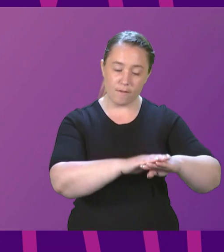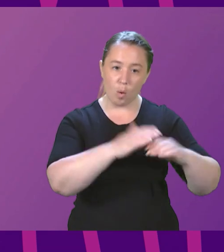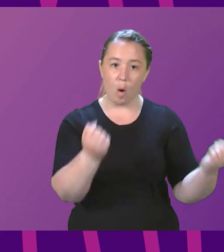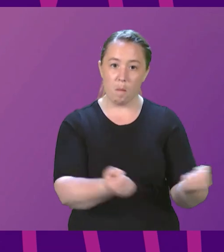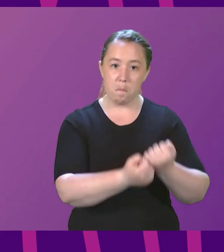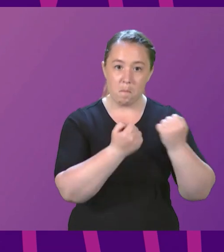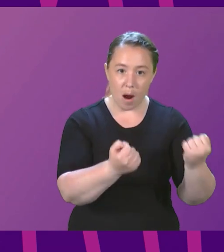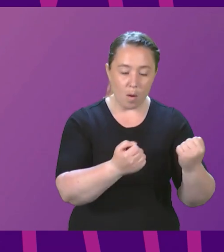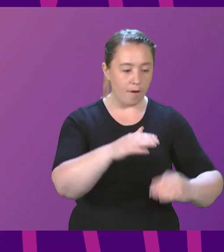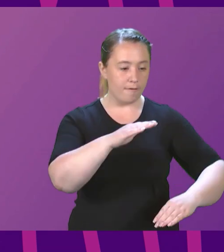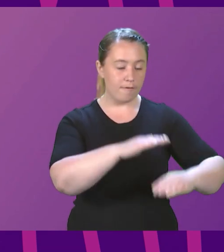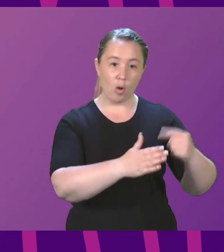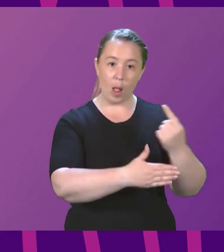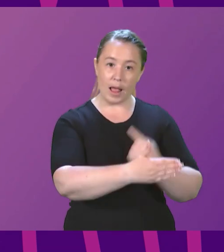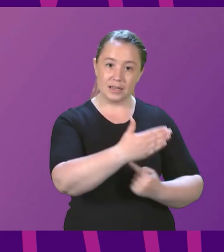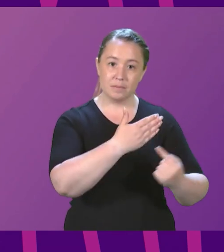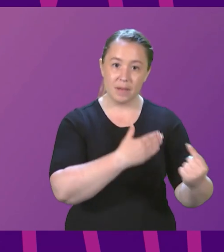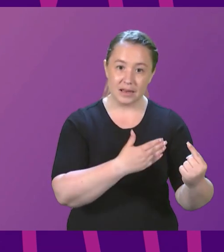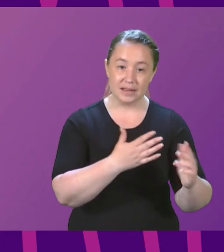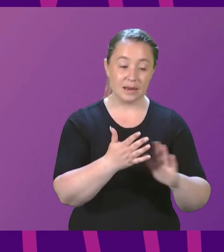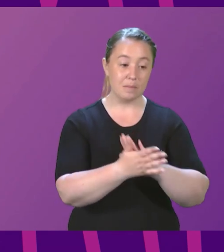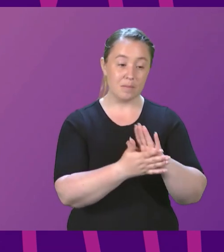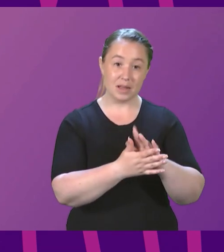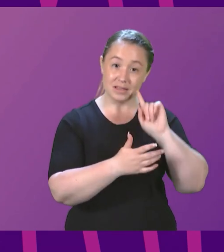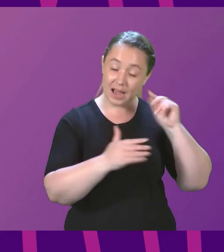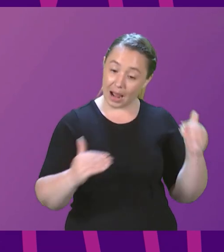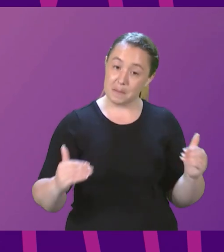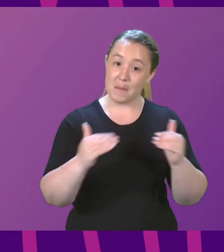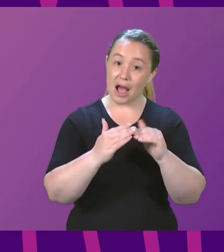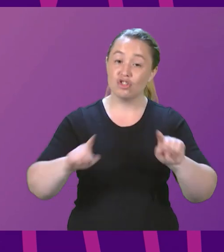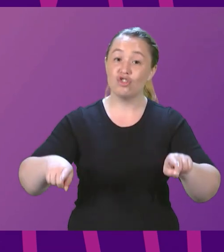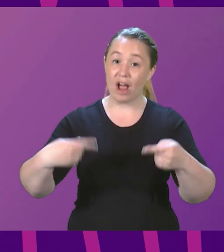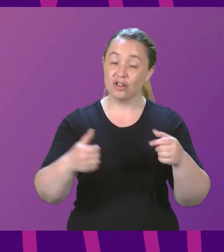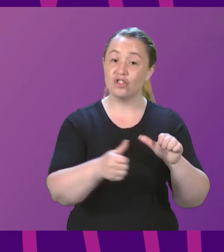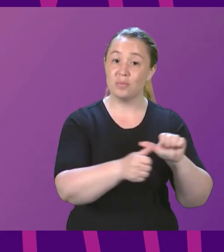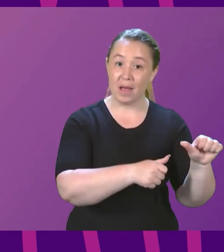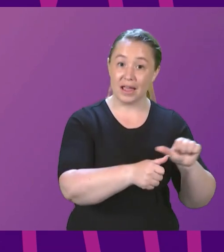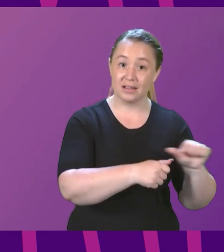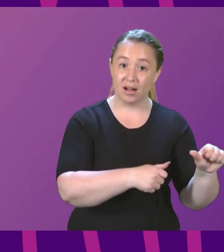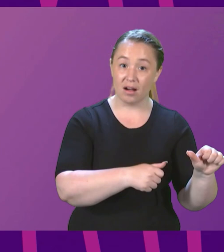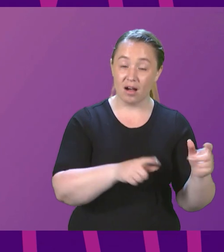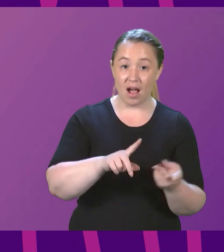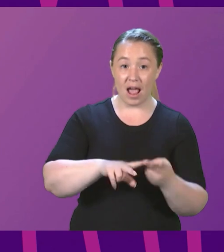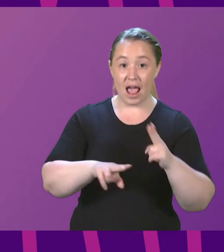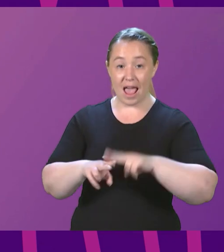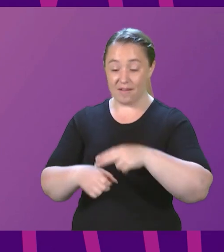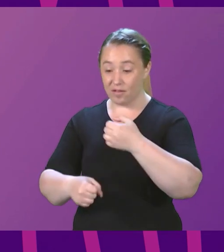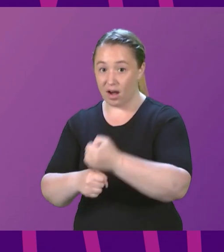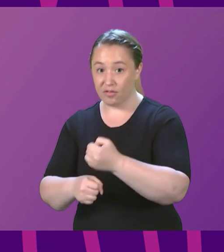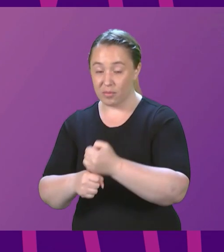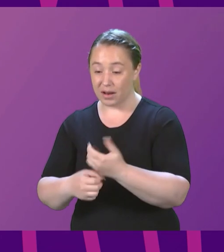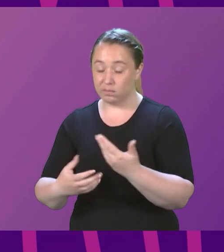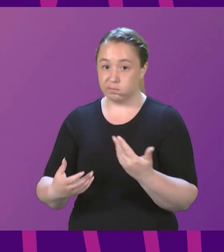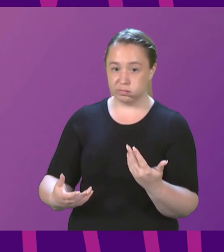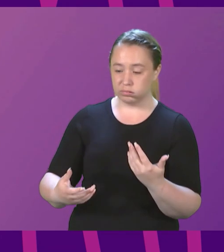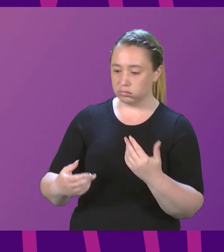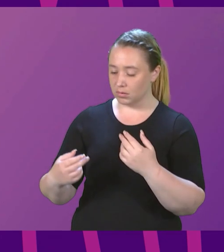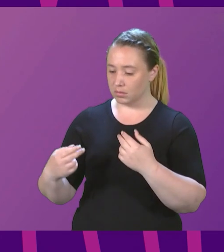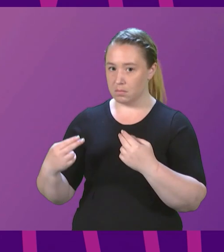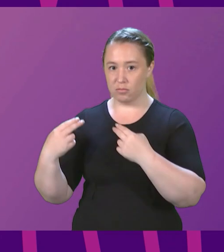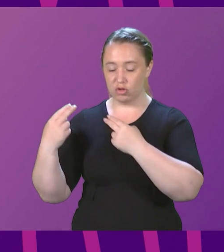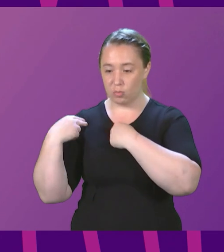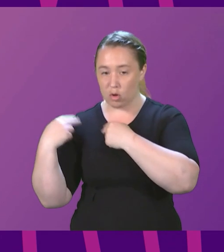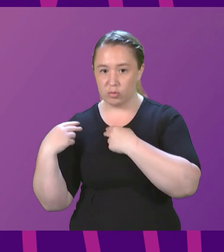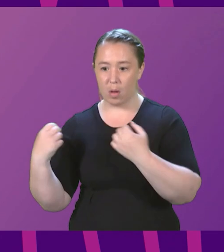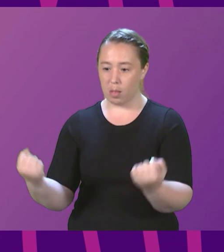is always going to be better able to meet these challenges than one that has one hand tied behind its back. Thank